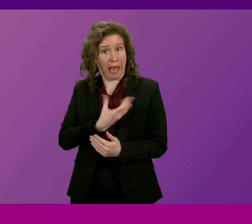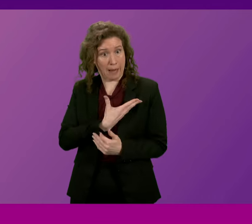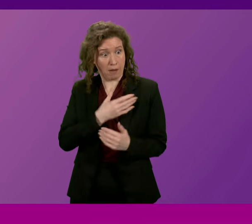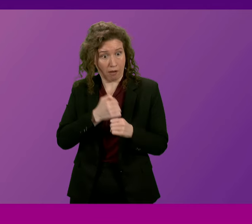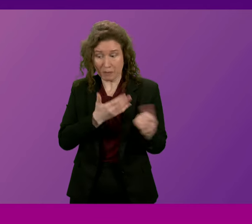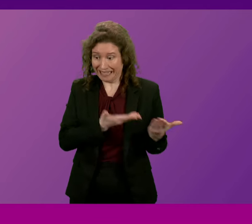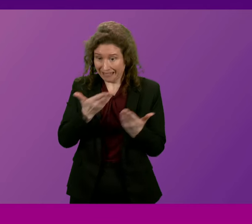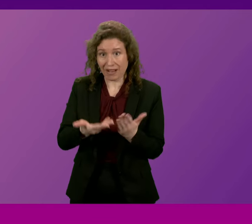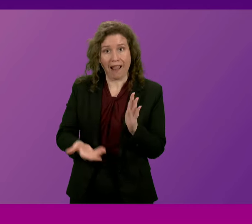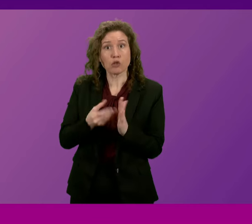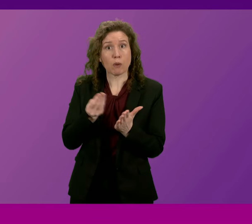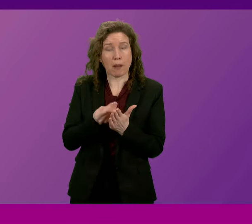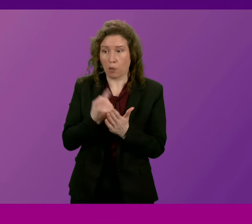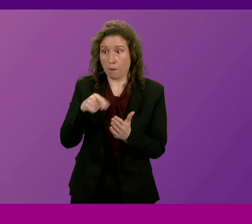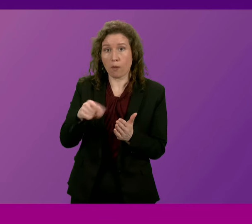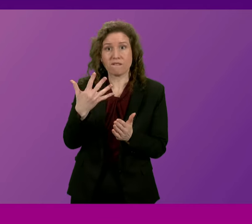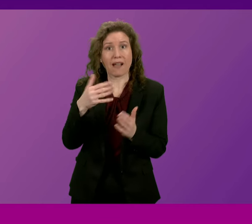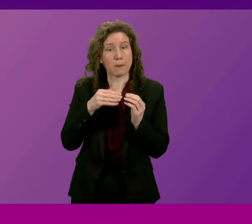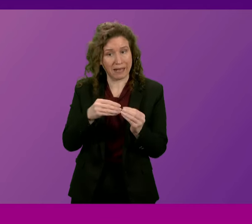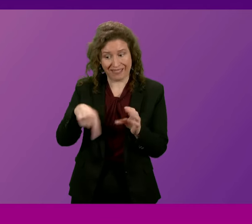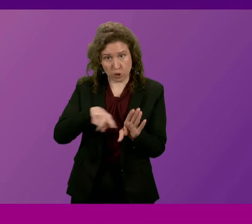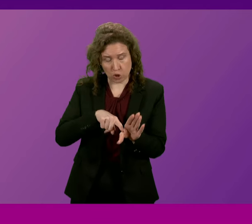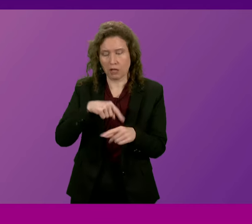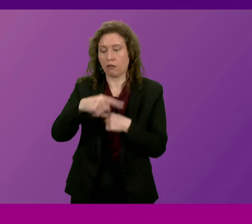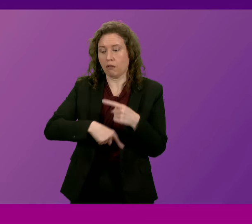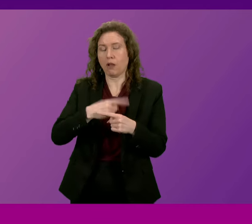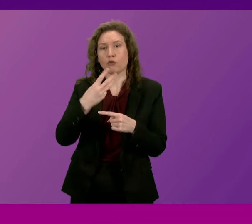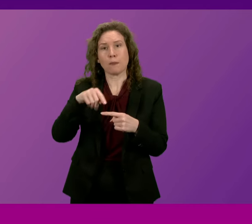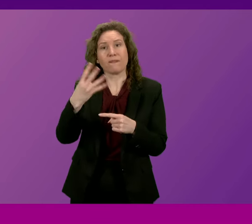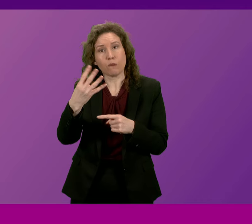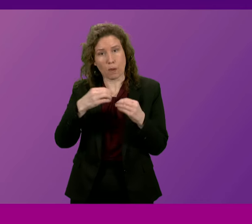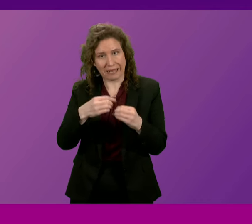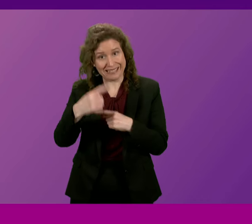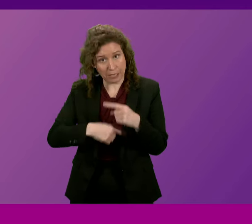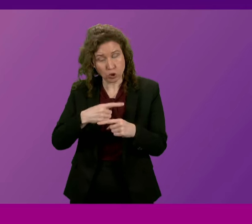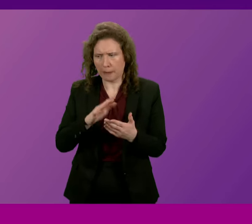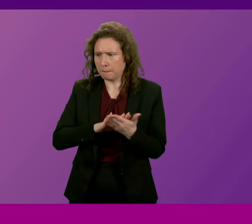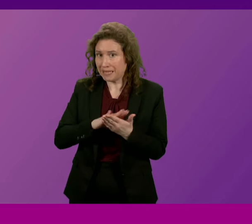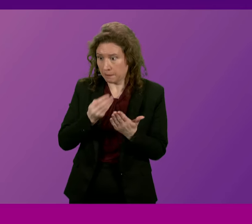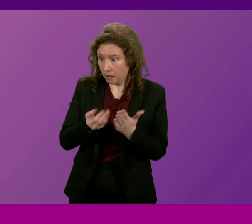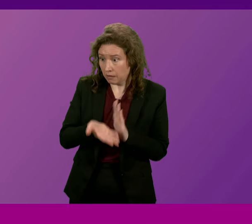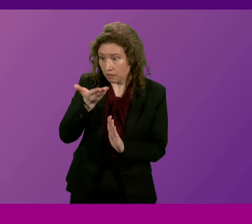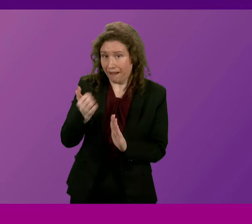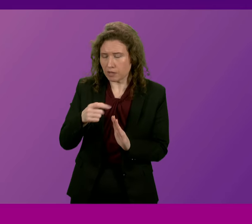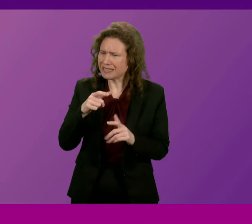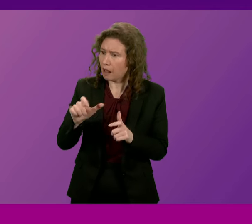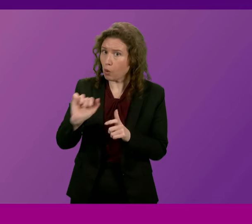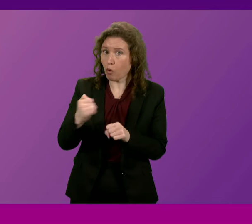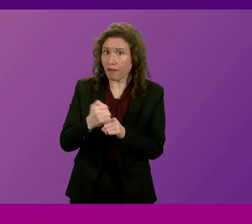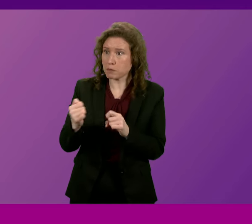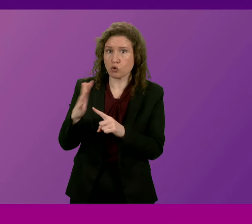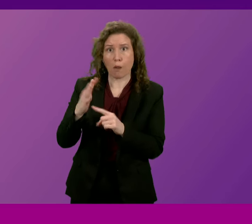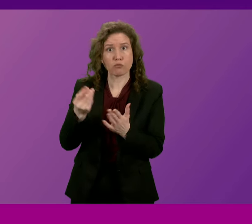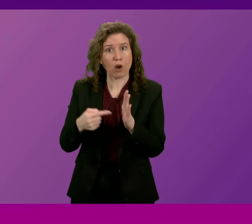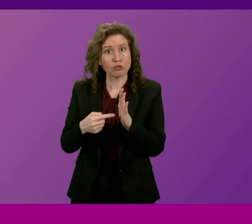additional funding, £1.5 billion this year, £3.4 billion next year, is that still your government's top priority,